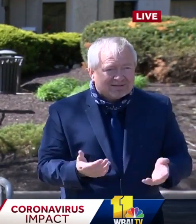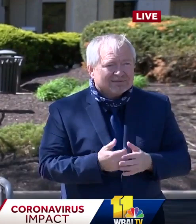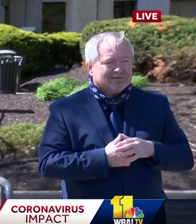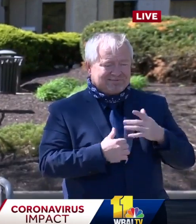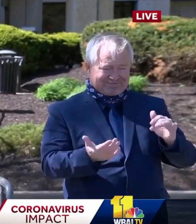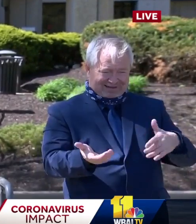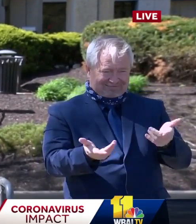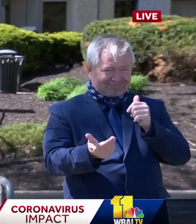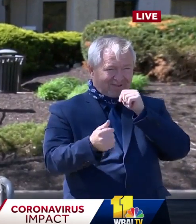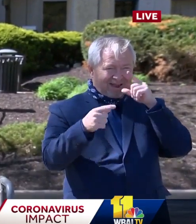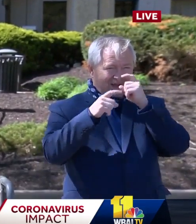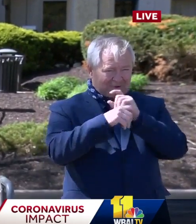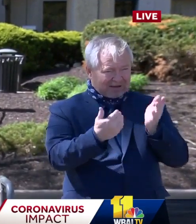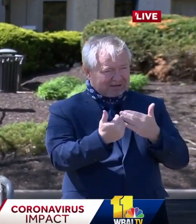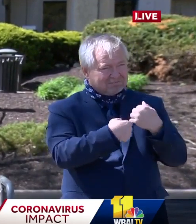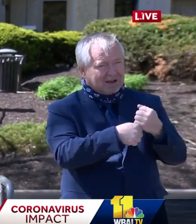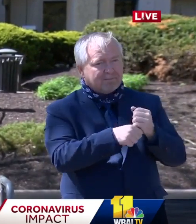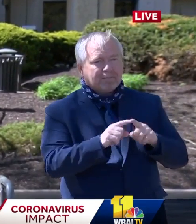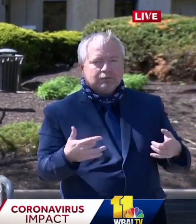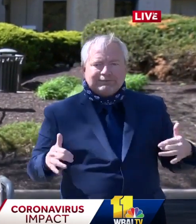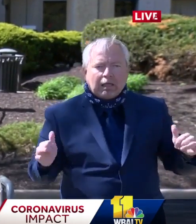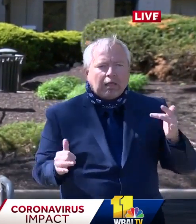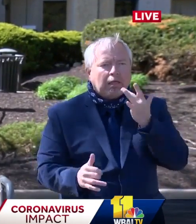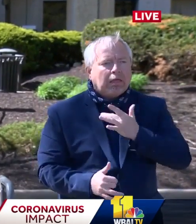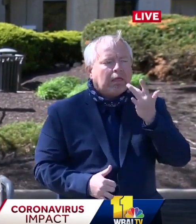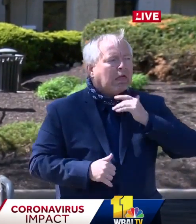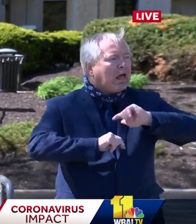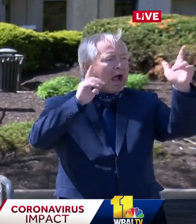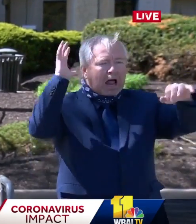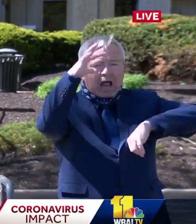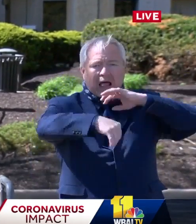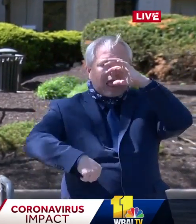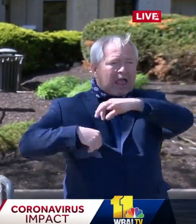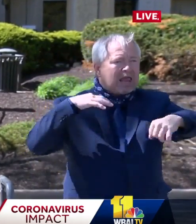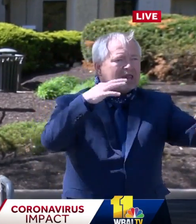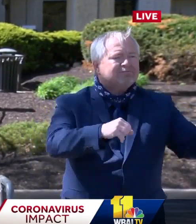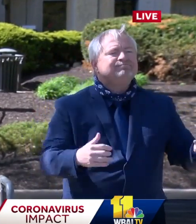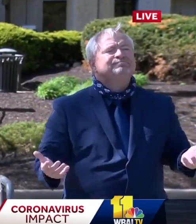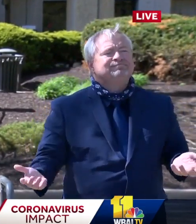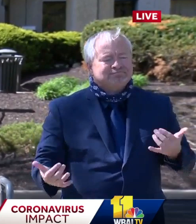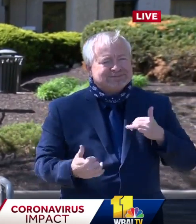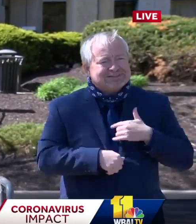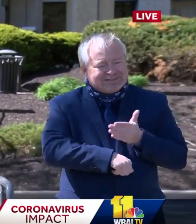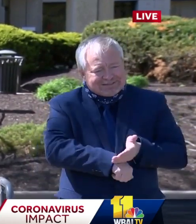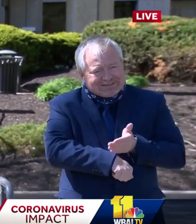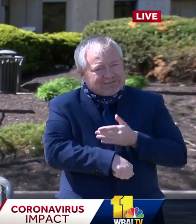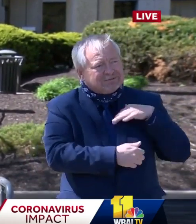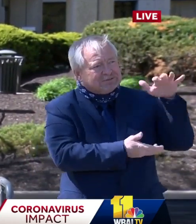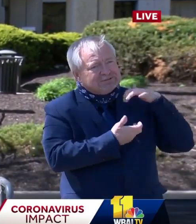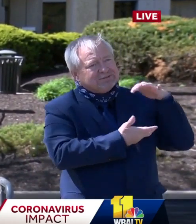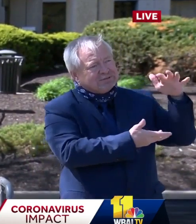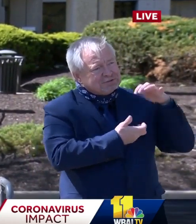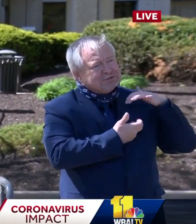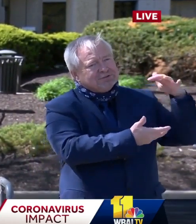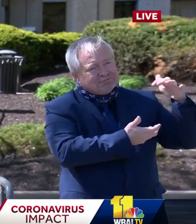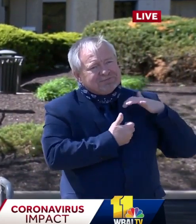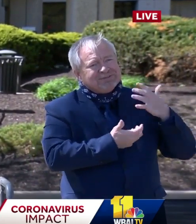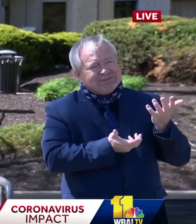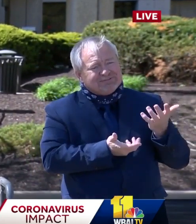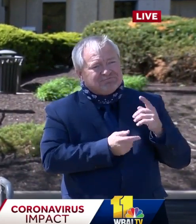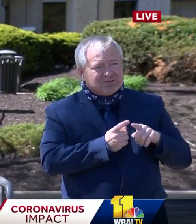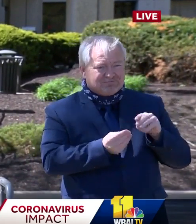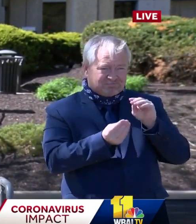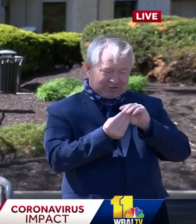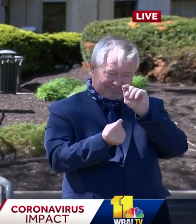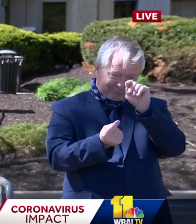masks, but there's they don't have them anywhere in the country. So but it's getting much, much better. I don't have a percentage of